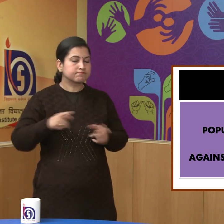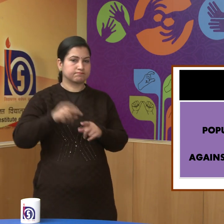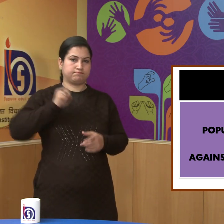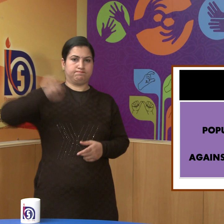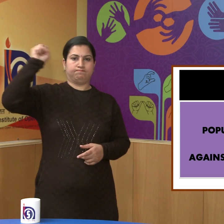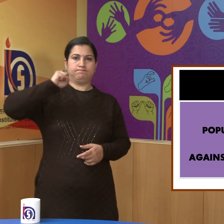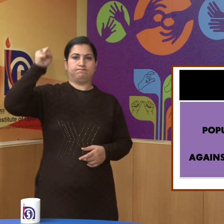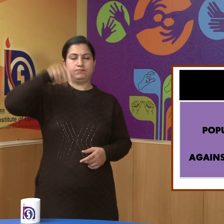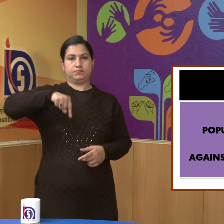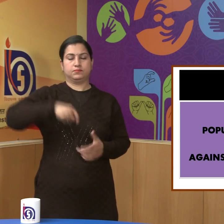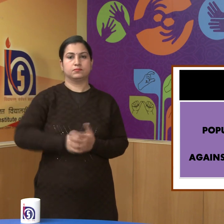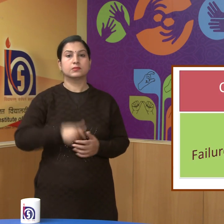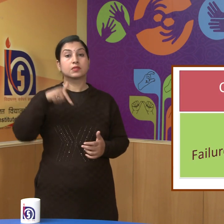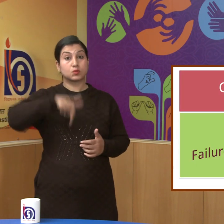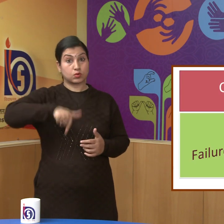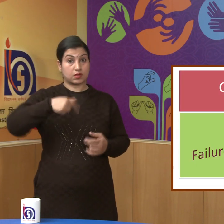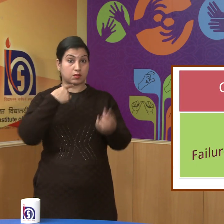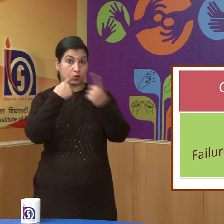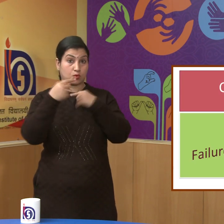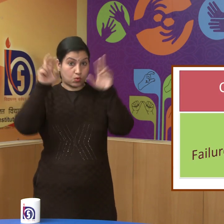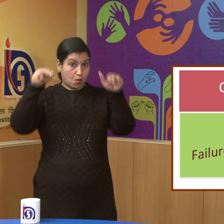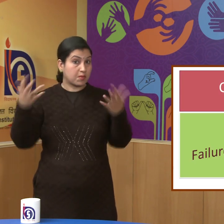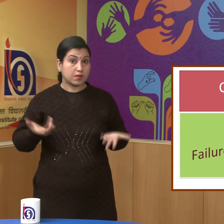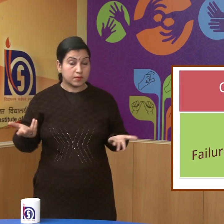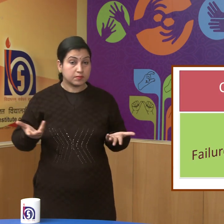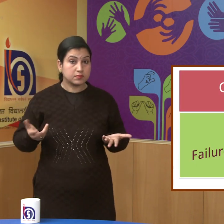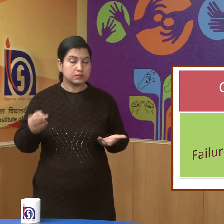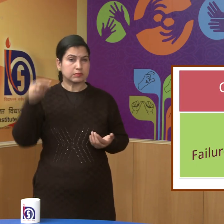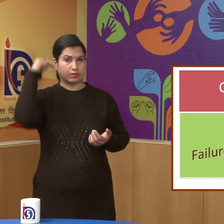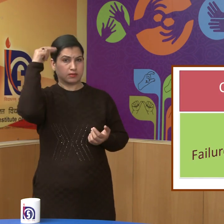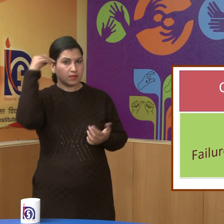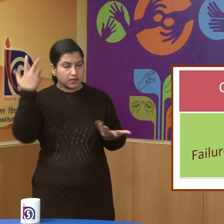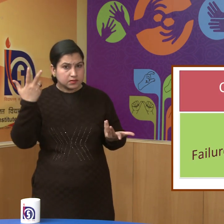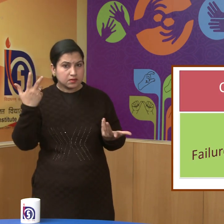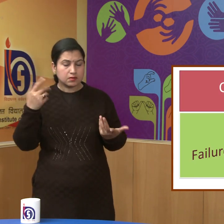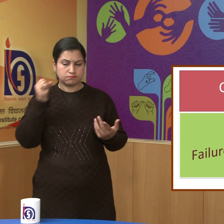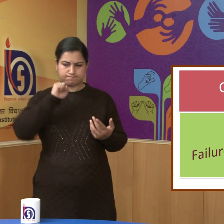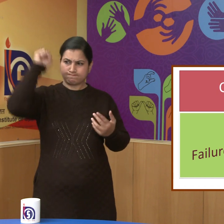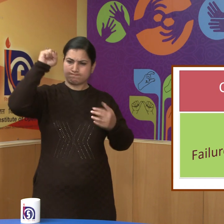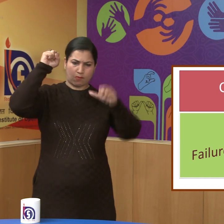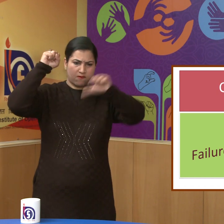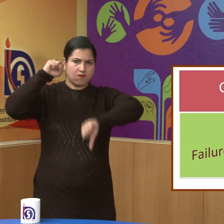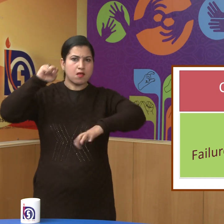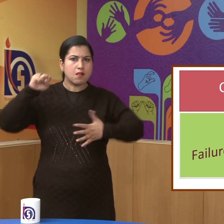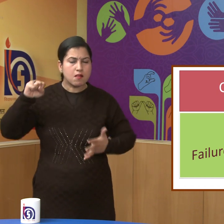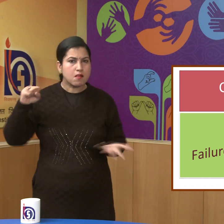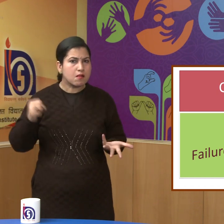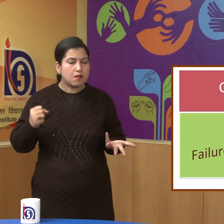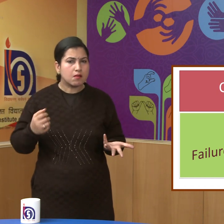Our topic for today is causes of failure of the revolt of